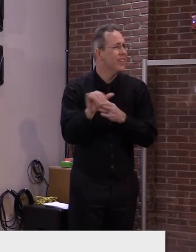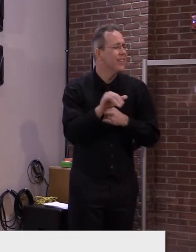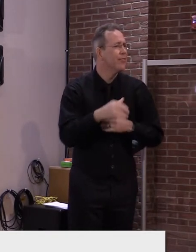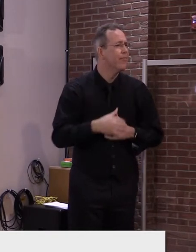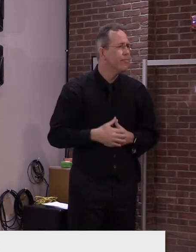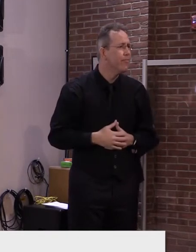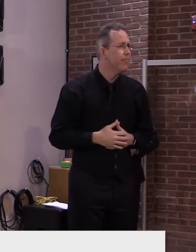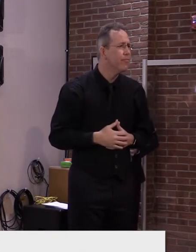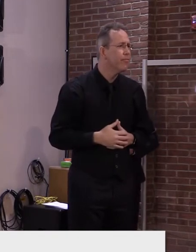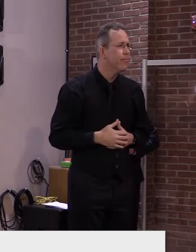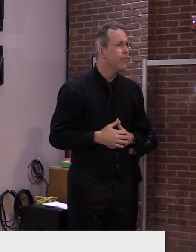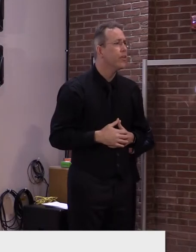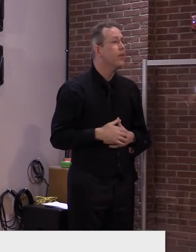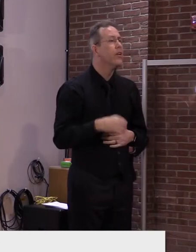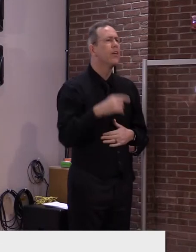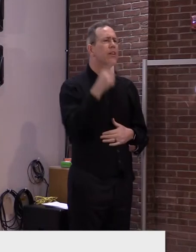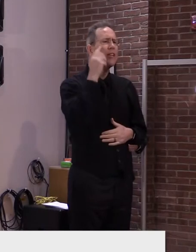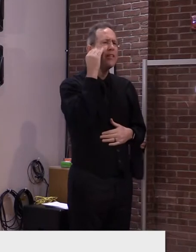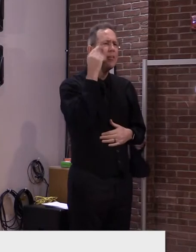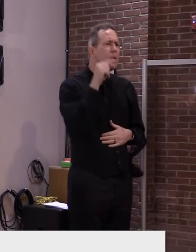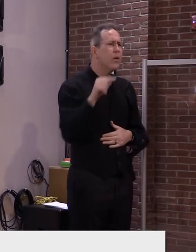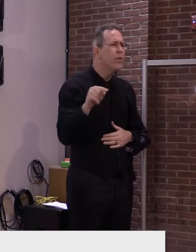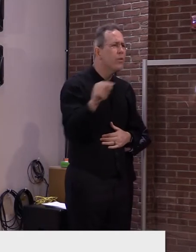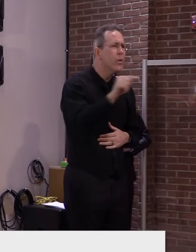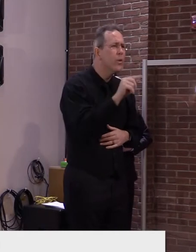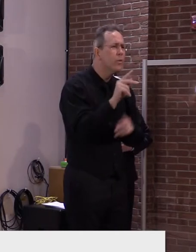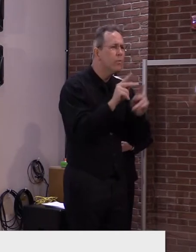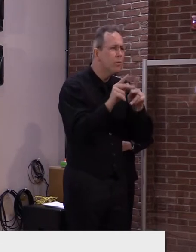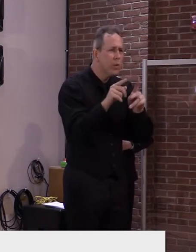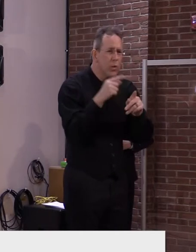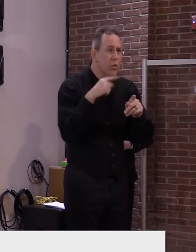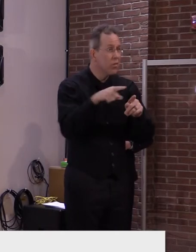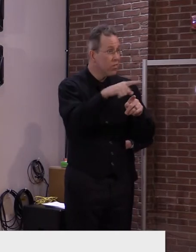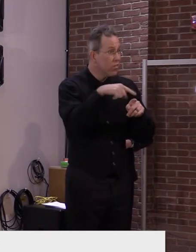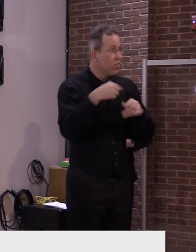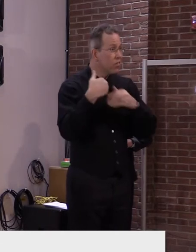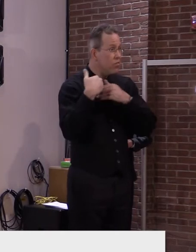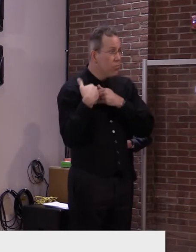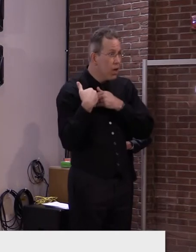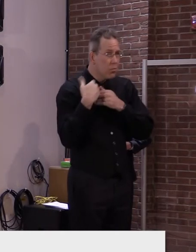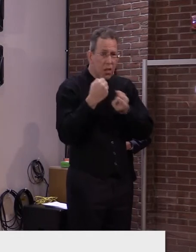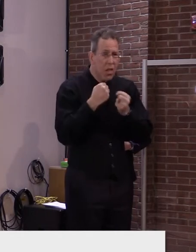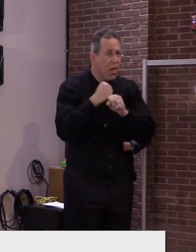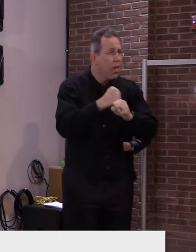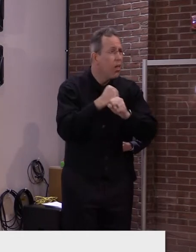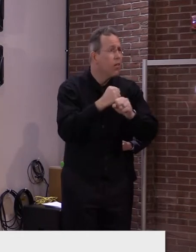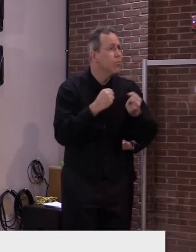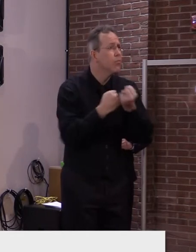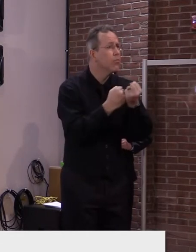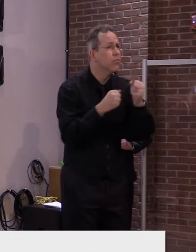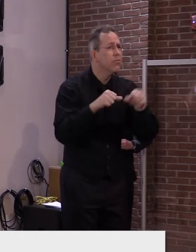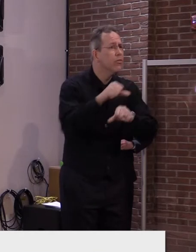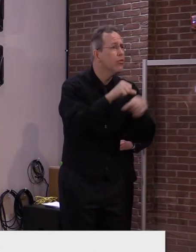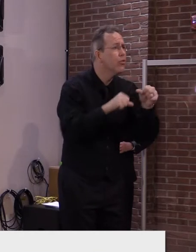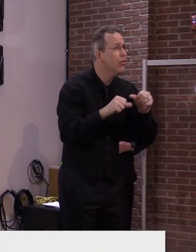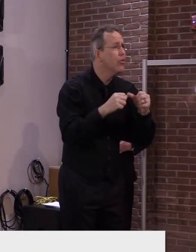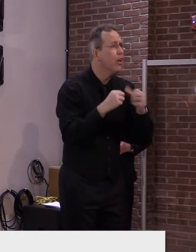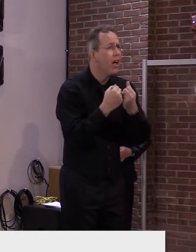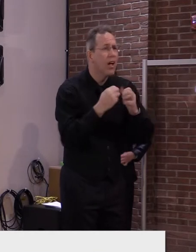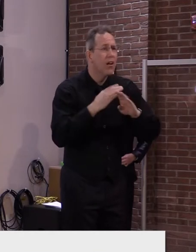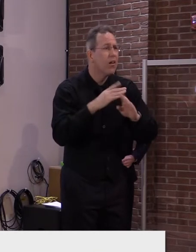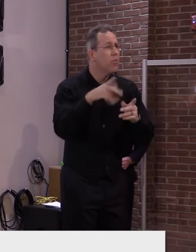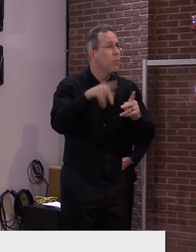responsibility each of us has and the choices we make to help protect those who are vulnerable due to their age or certain health